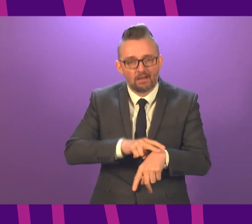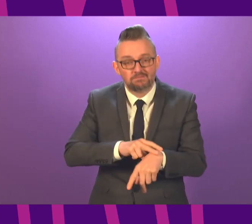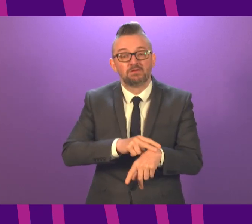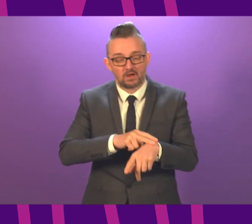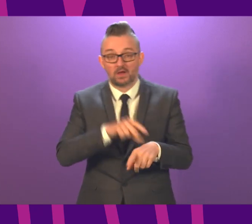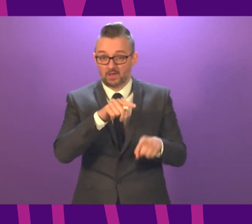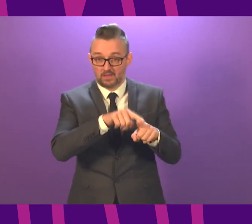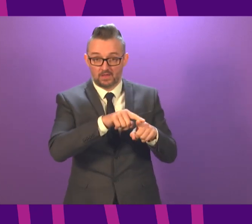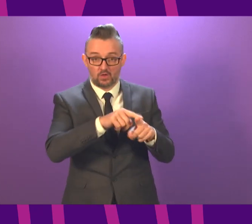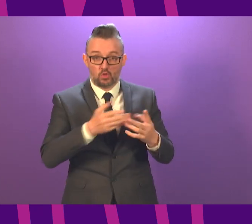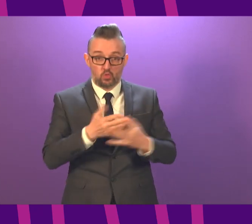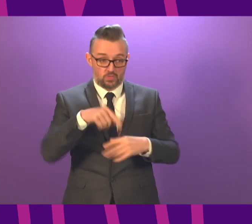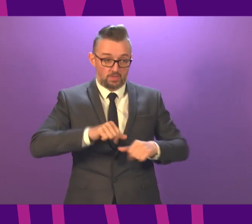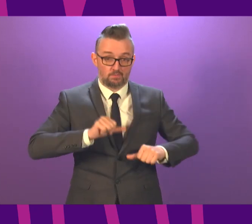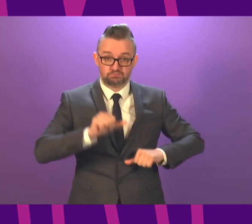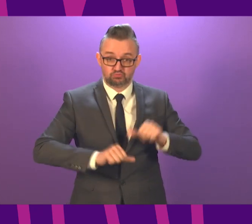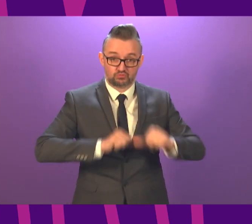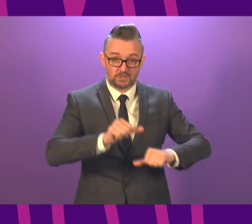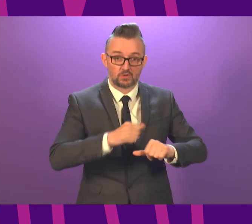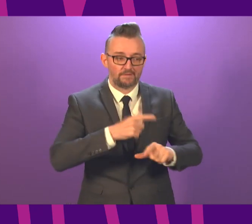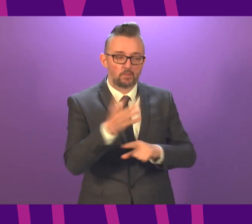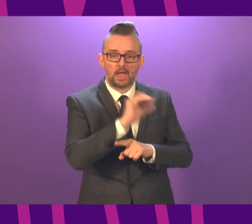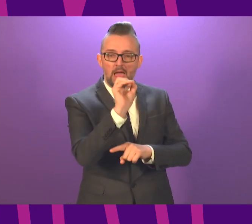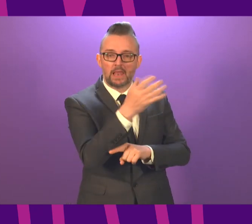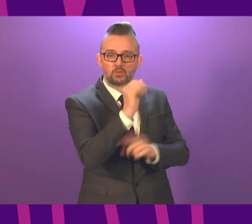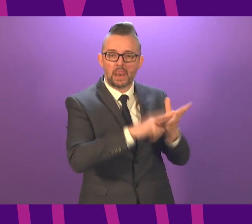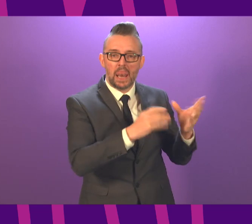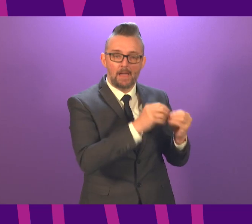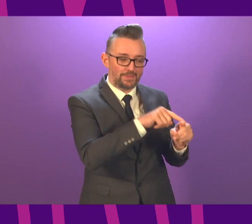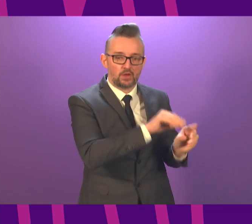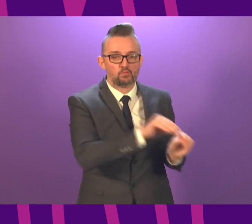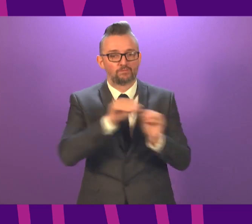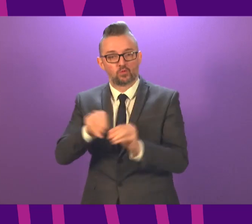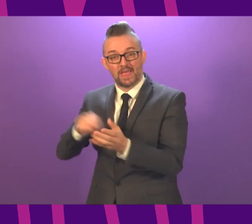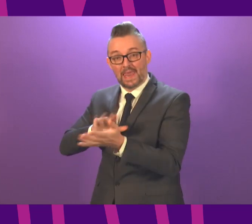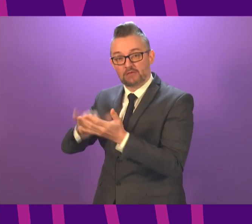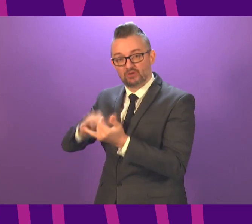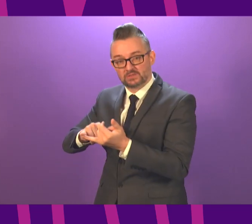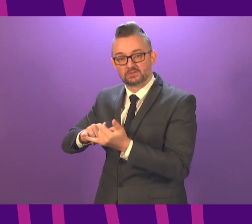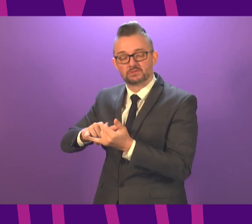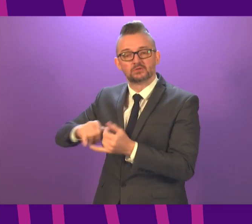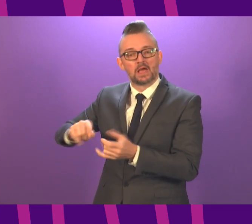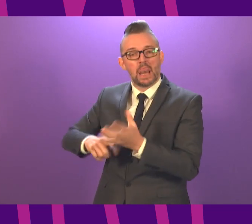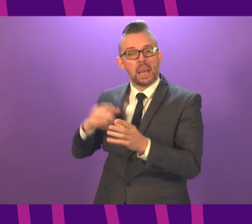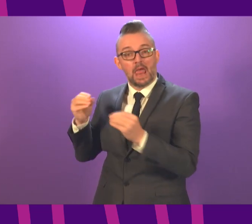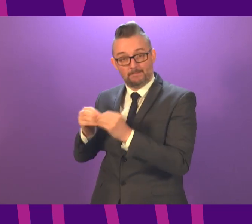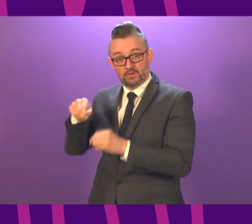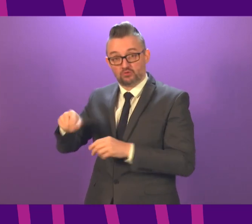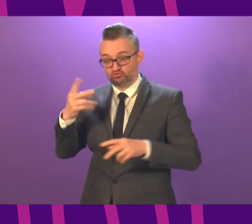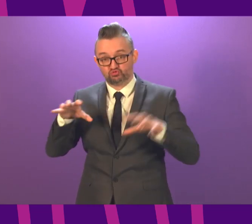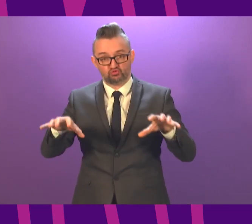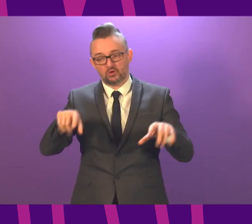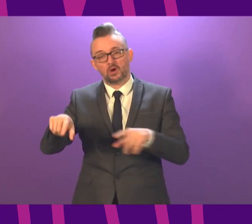the process well through the process of transferring from the Lighthouse Lab Network to the NHS Scotland Lab Network.